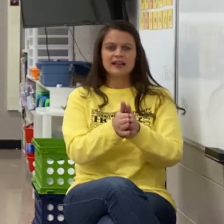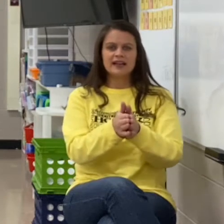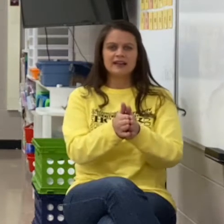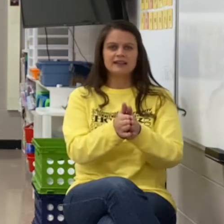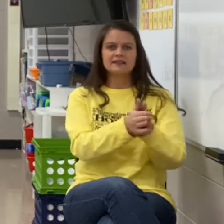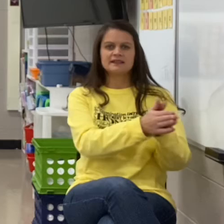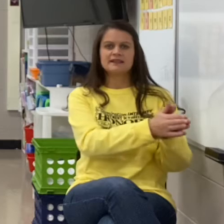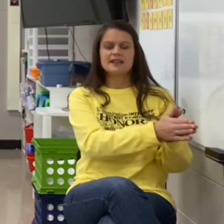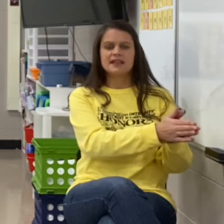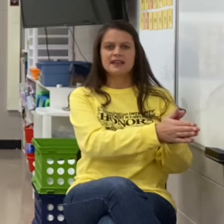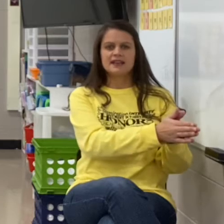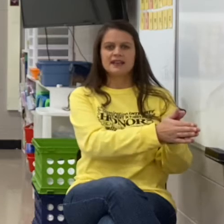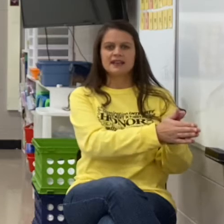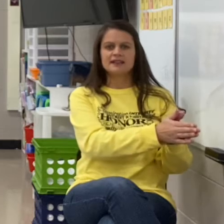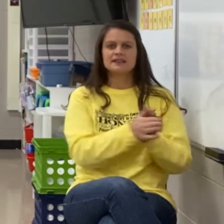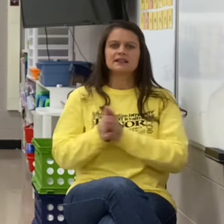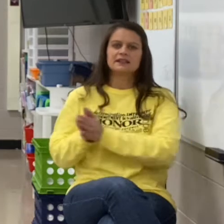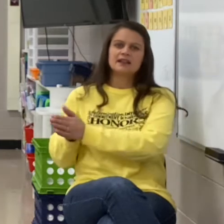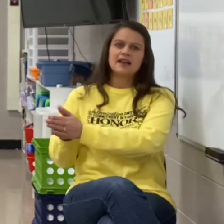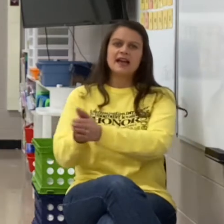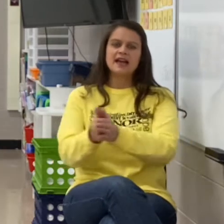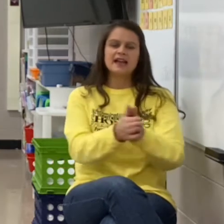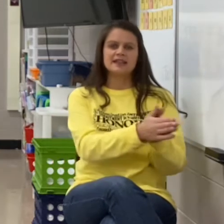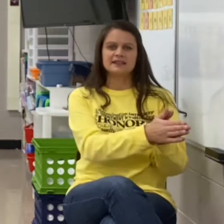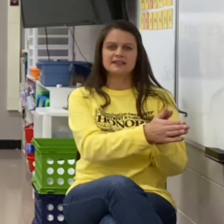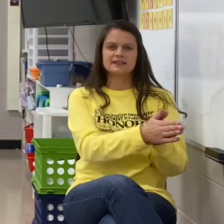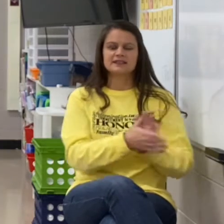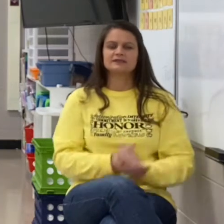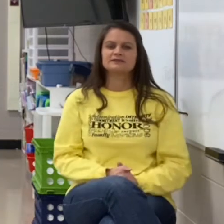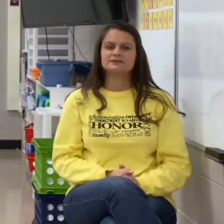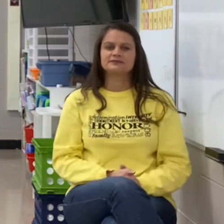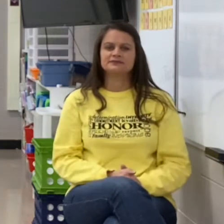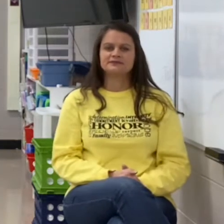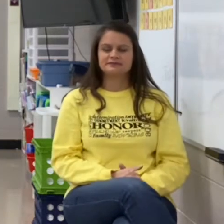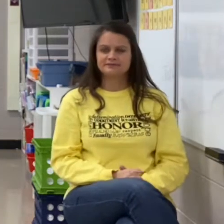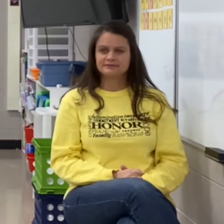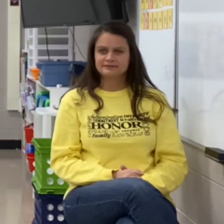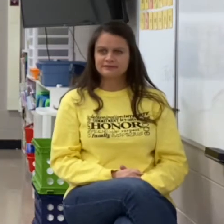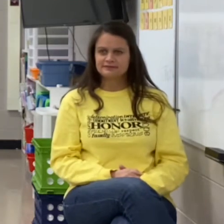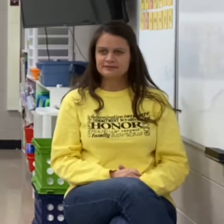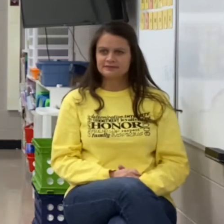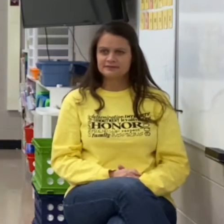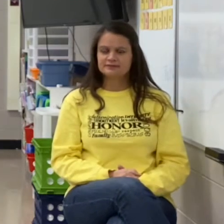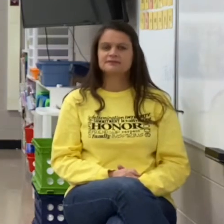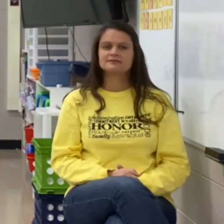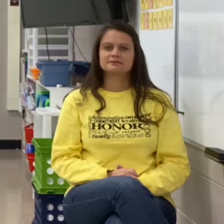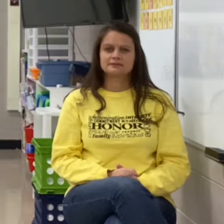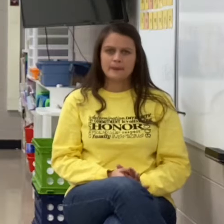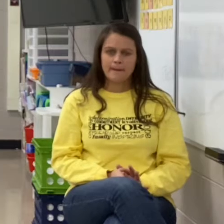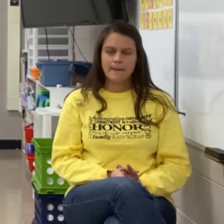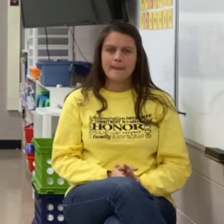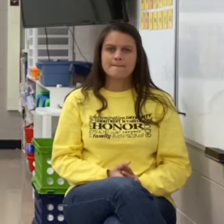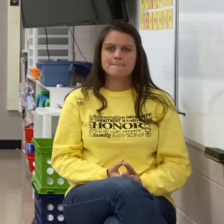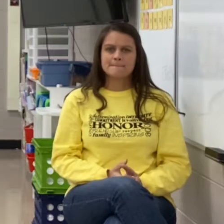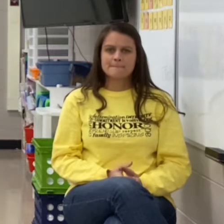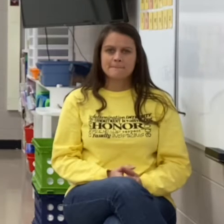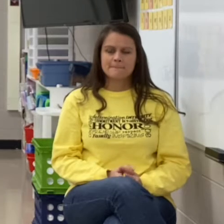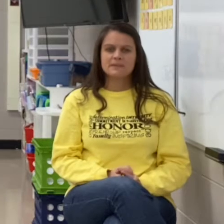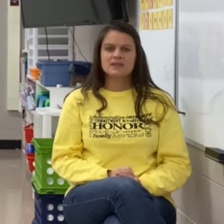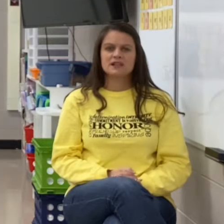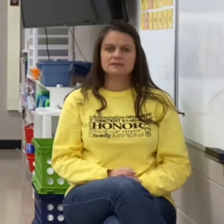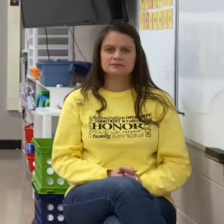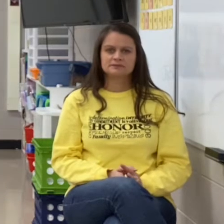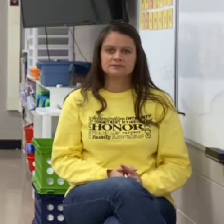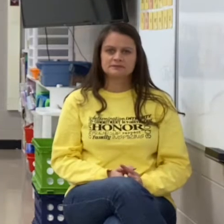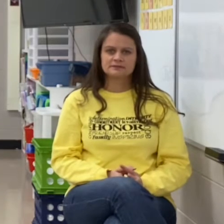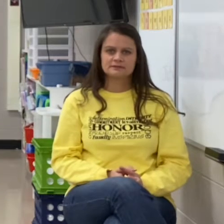-n. Hen. Great. Alright. Here we go for our roller coaster and we're going to isolate the middle sound.